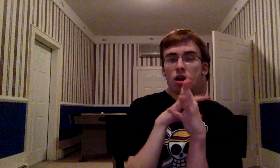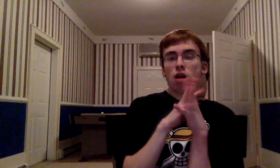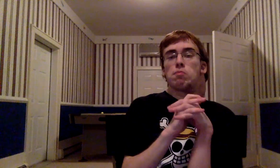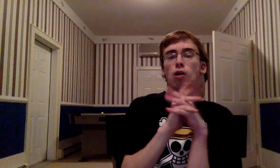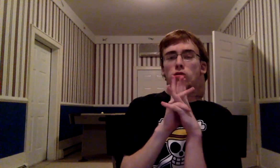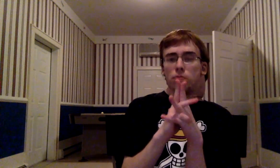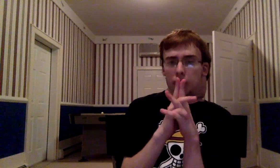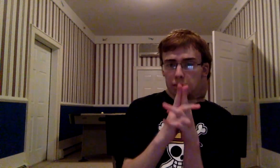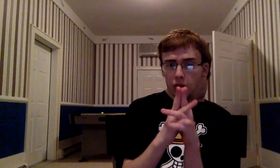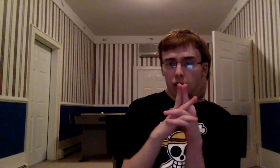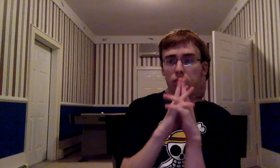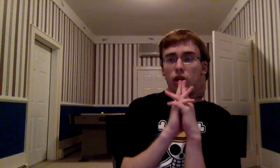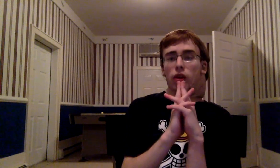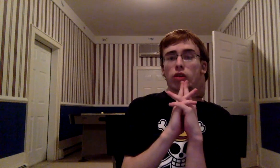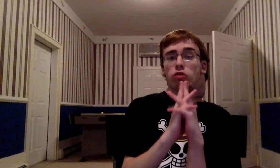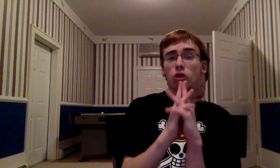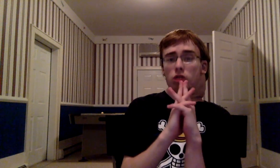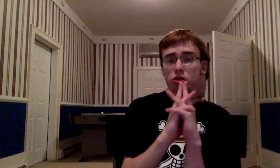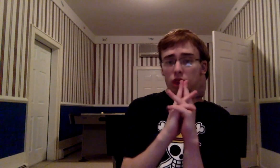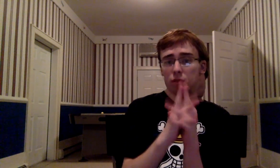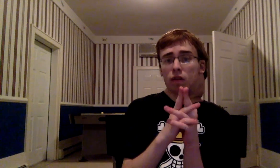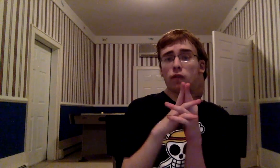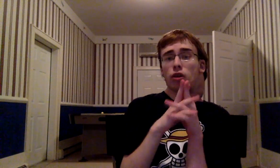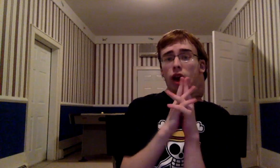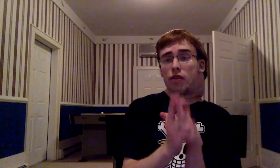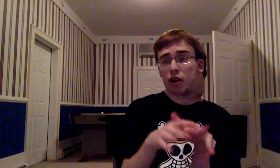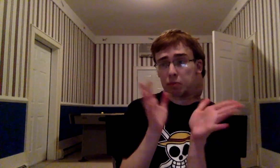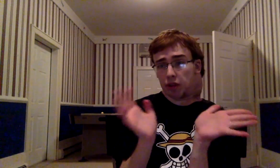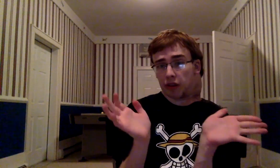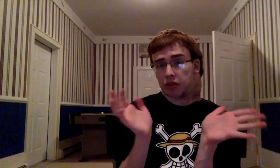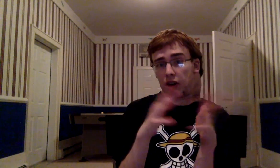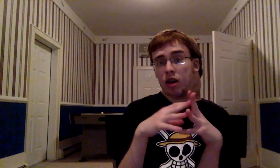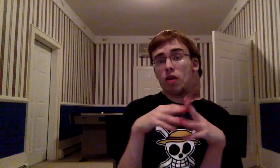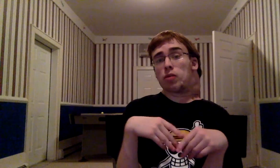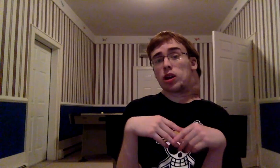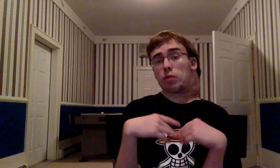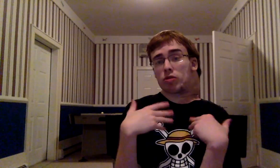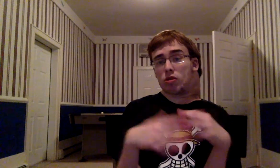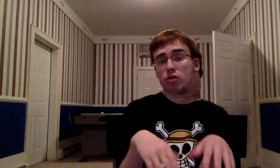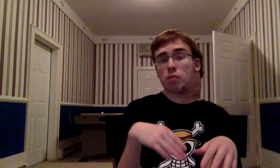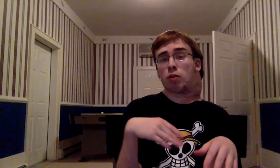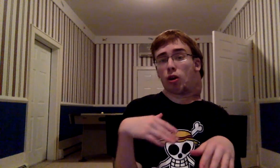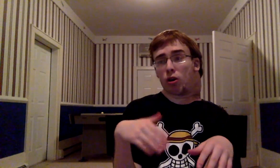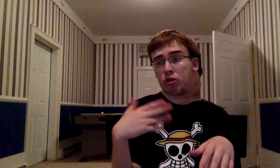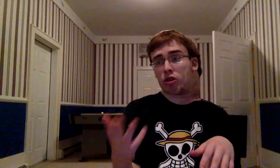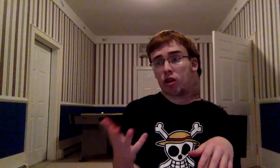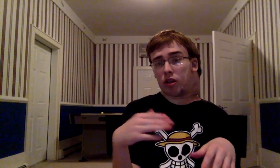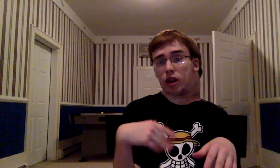Most people are blaming Shonen Jump for the ending of Bleach Because if the Shonen Jump purge that had